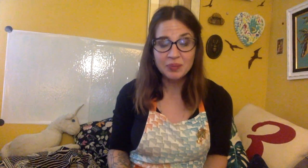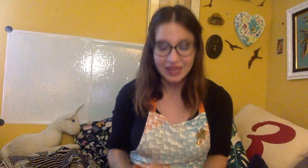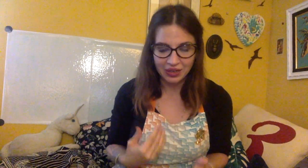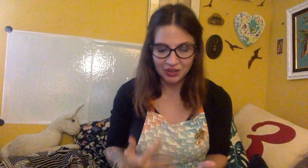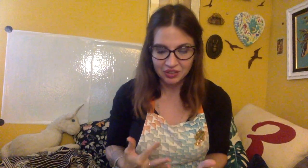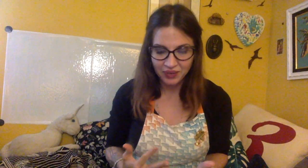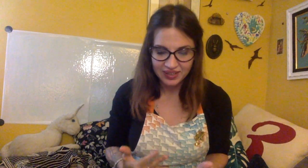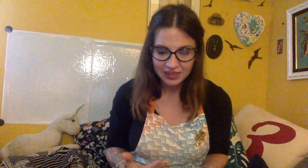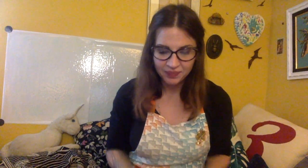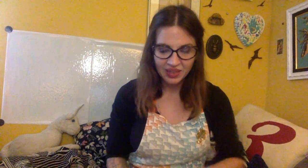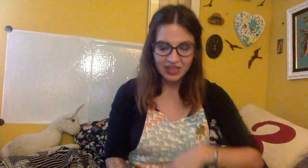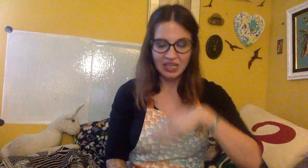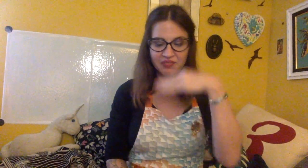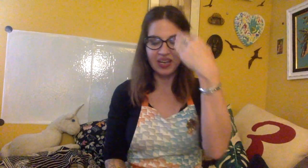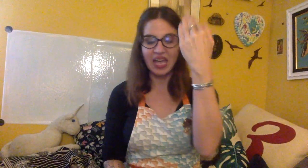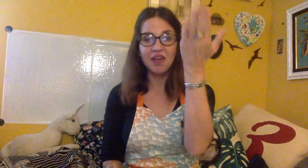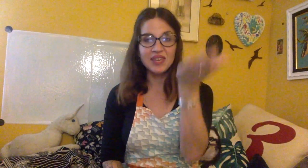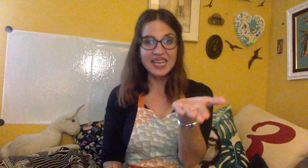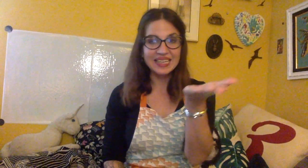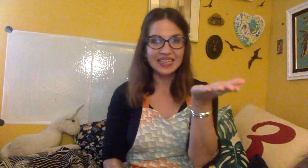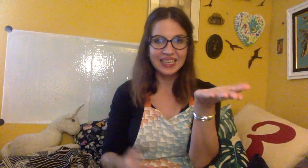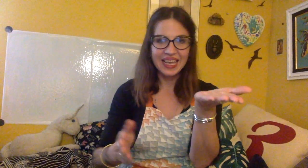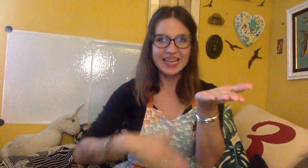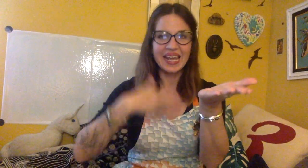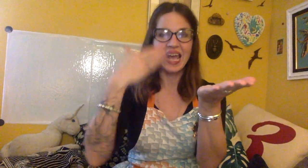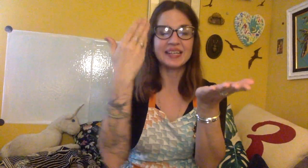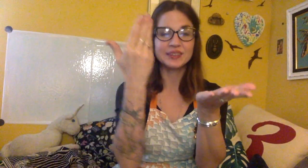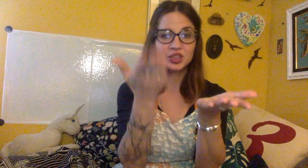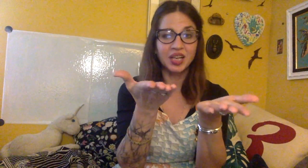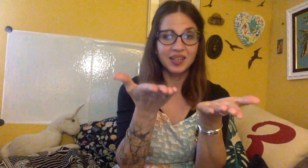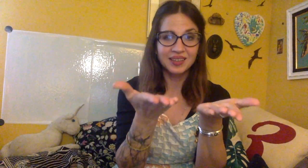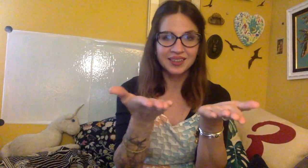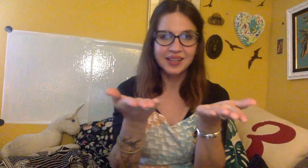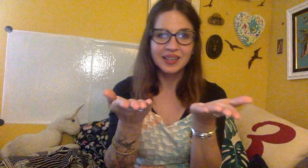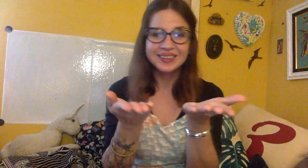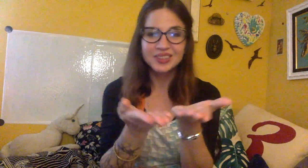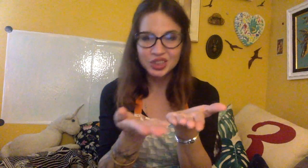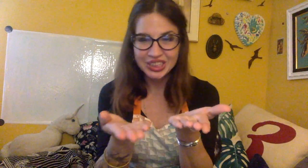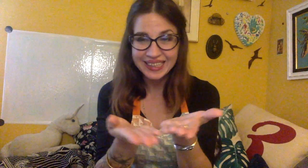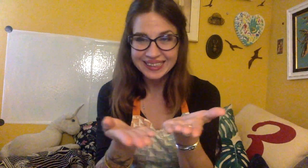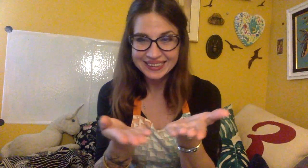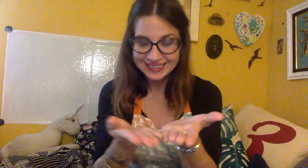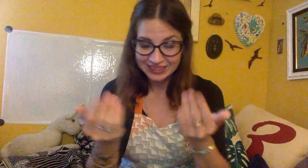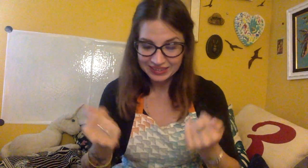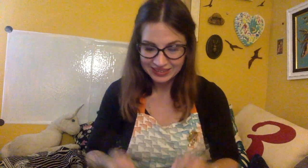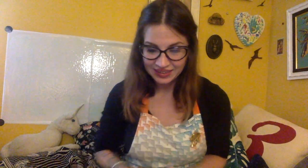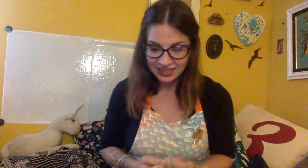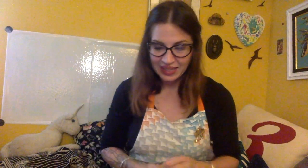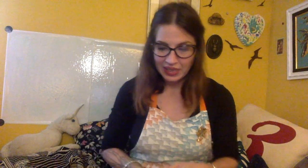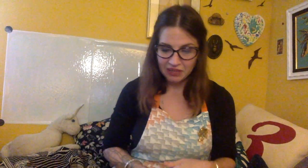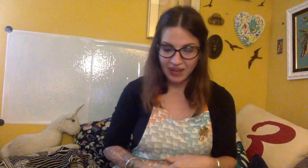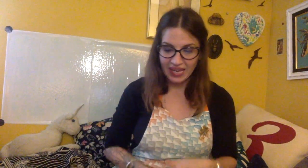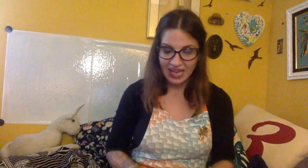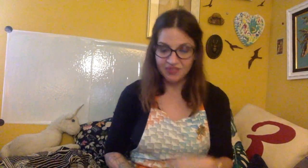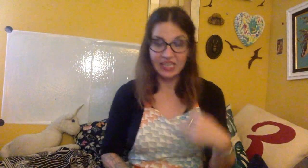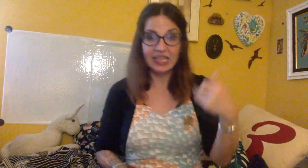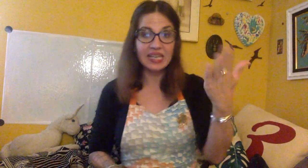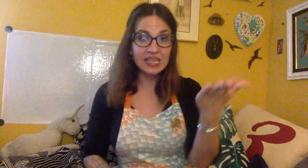make. Are you ready? If I have ick and I add a chuh, chick. If I have ing